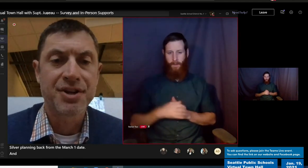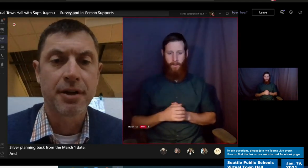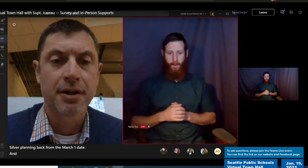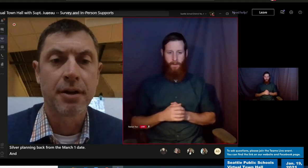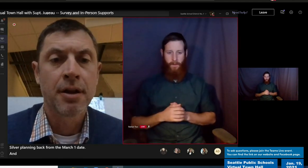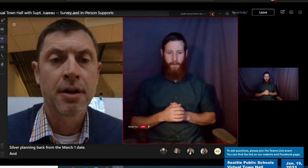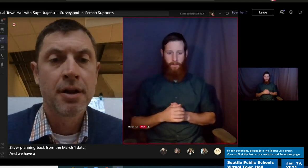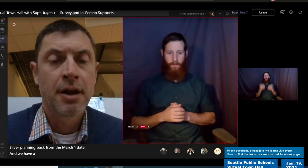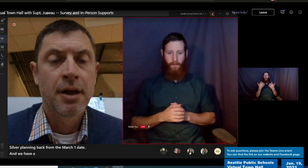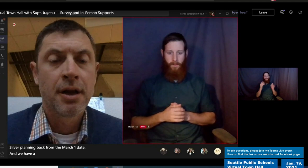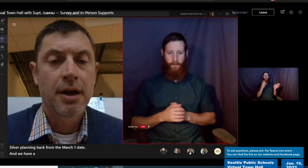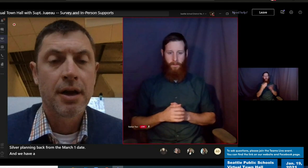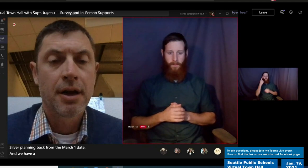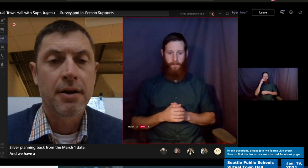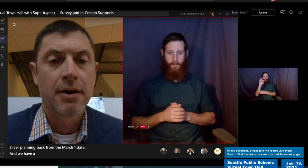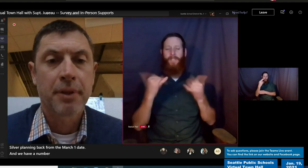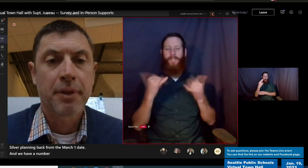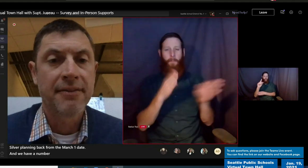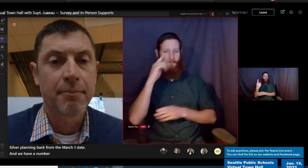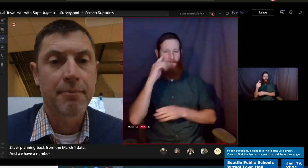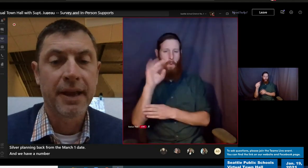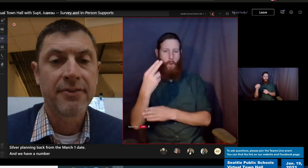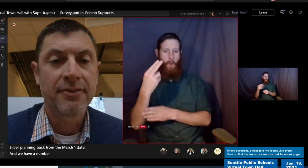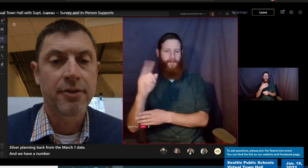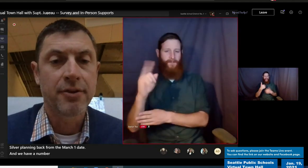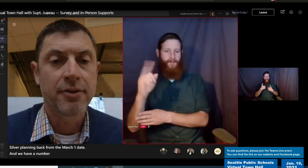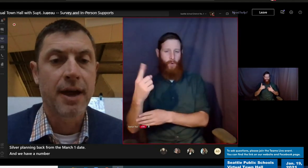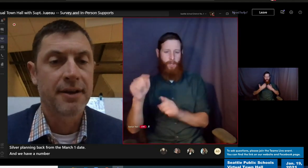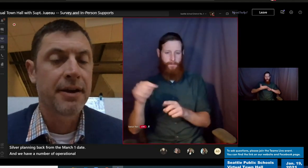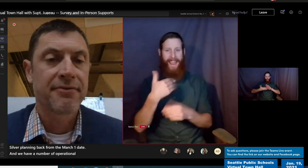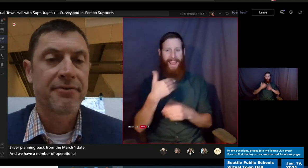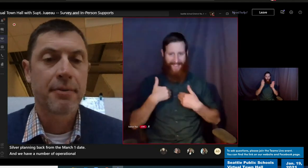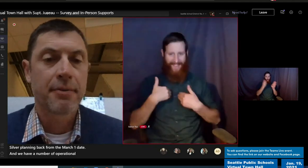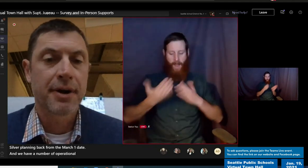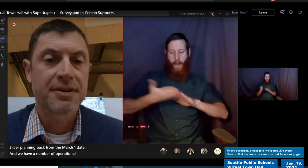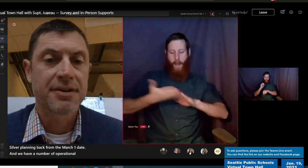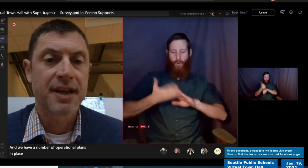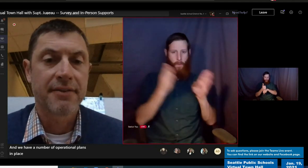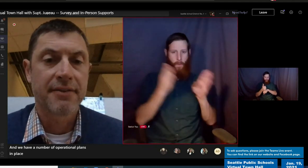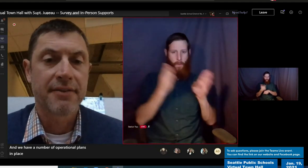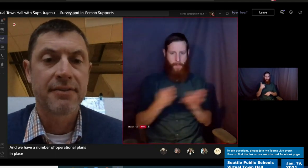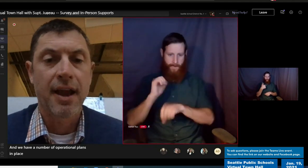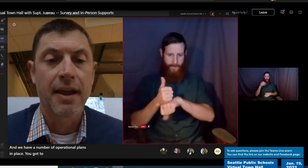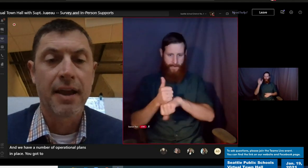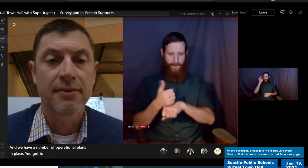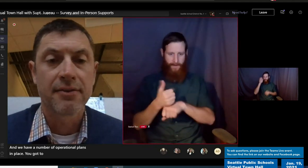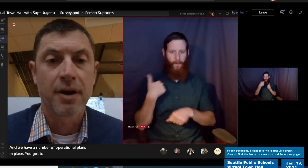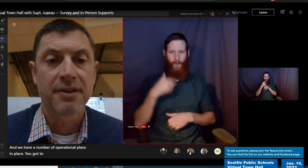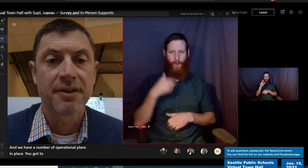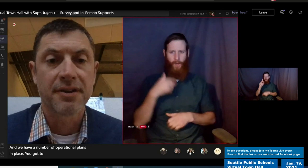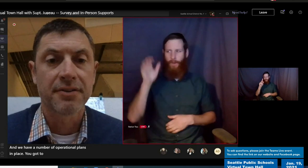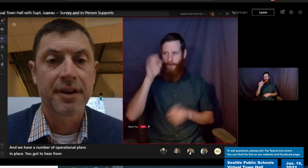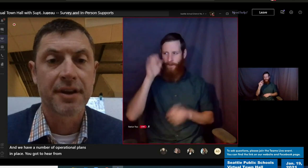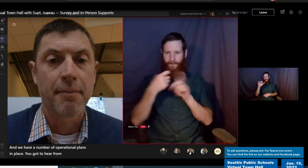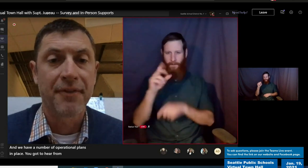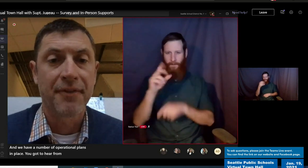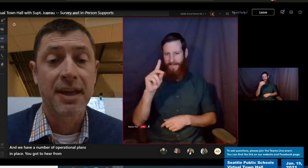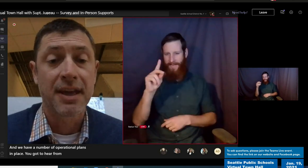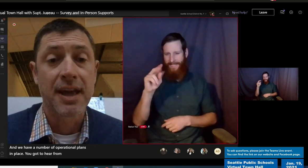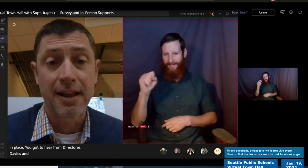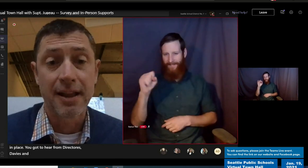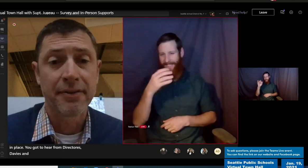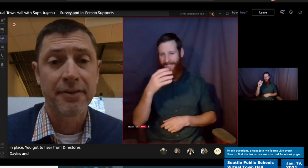plans in place. You got to hear from Directors Davies and as well as Nicholson about the key